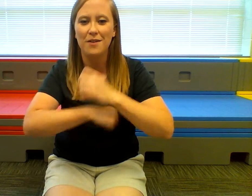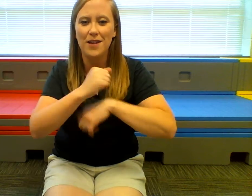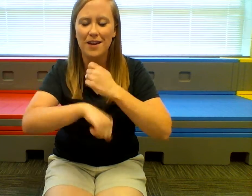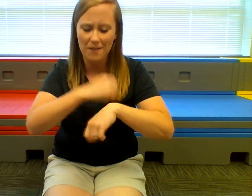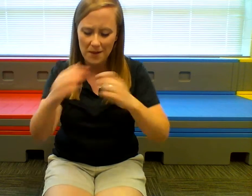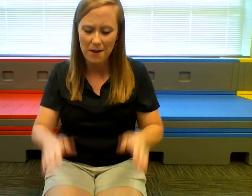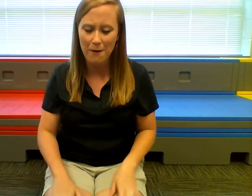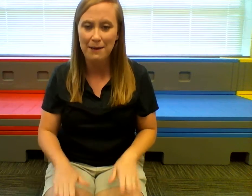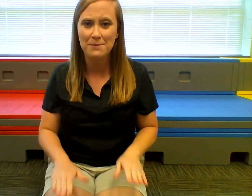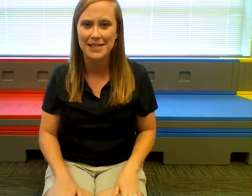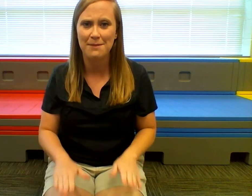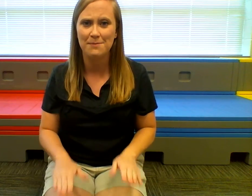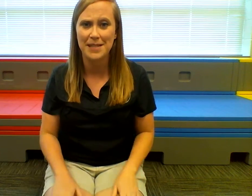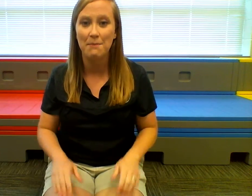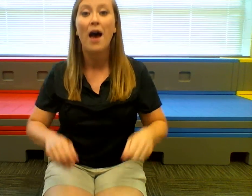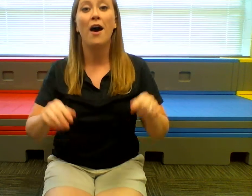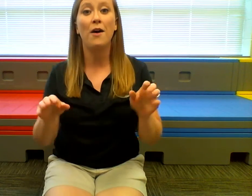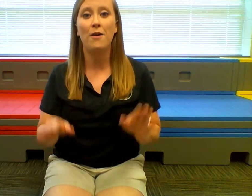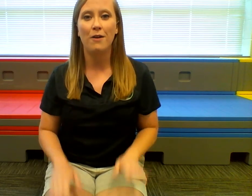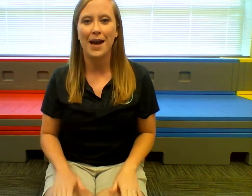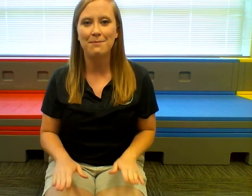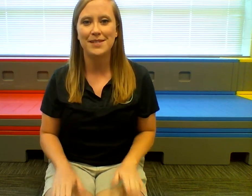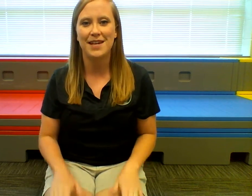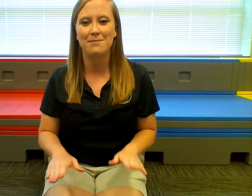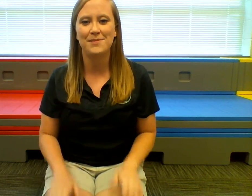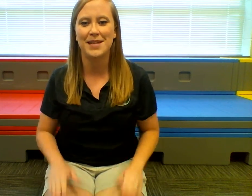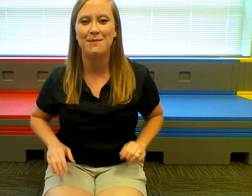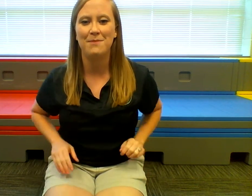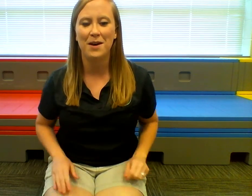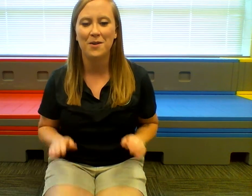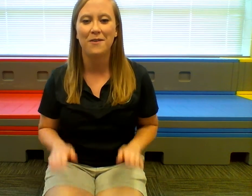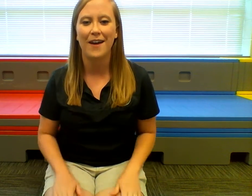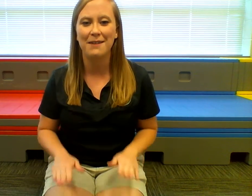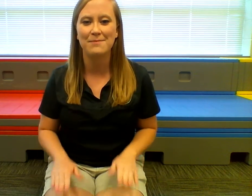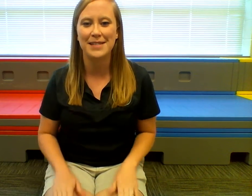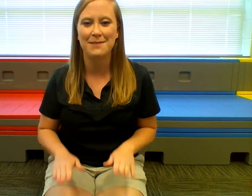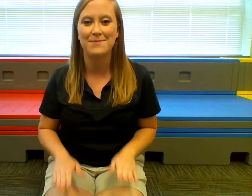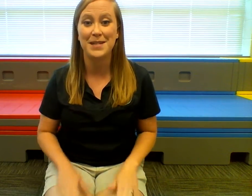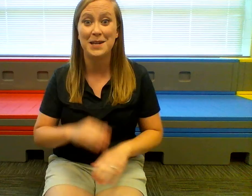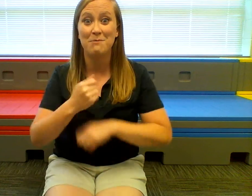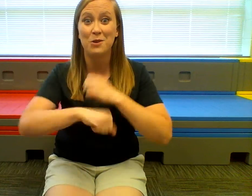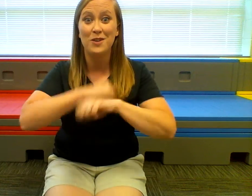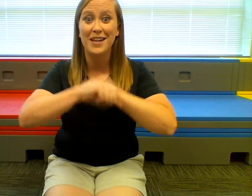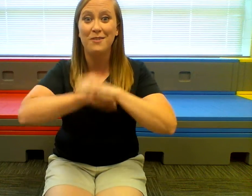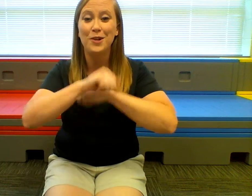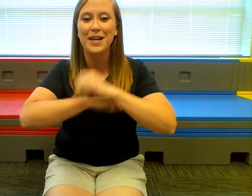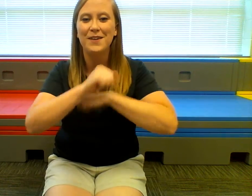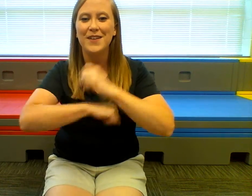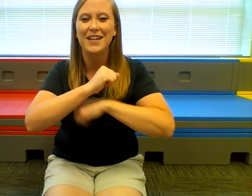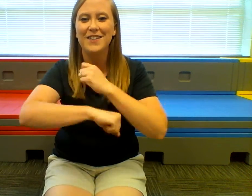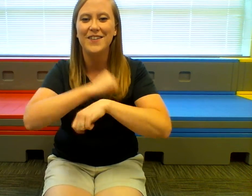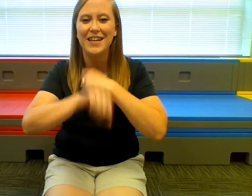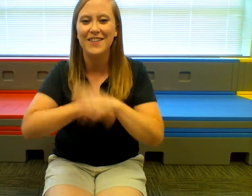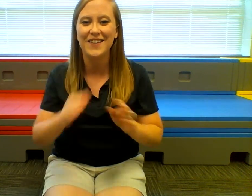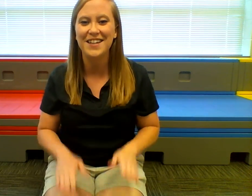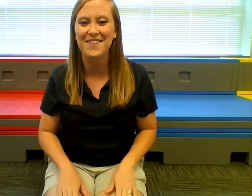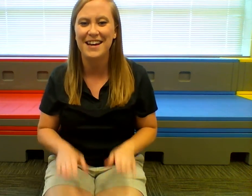Aram Sam Sam, Aram Sam Sam, Aram Sam Sam, Guli Guli Guli Guli Guli Ram